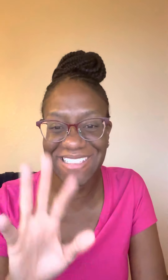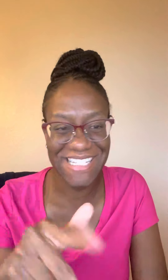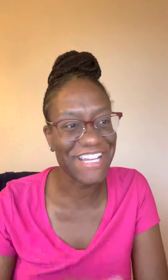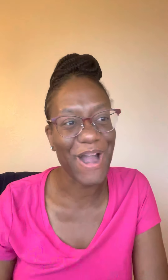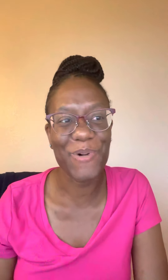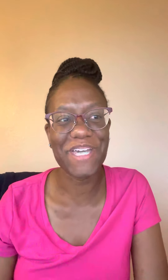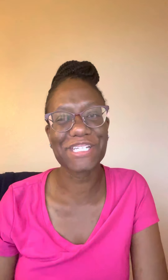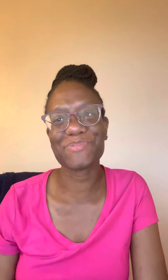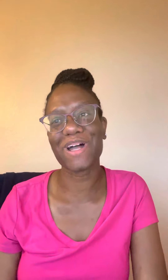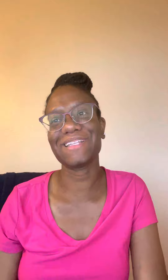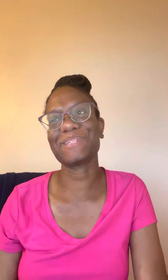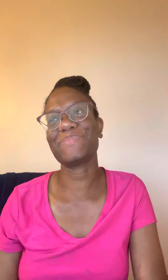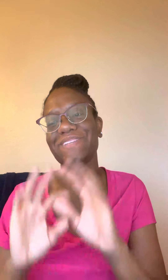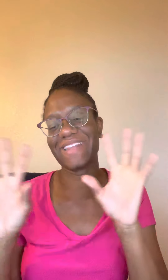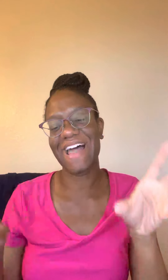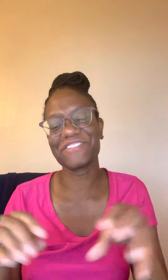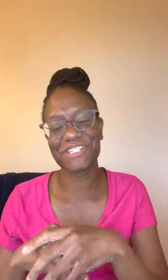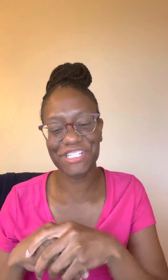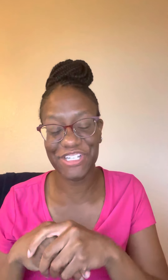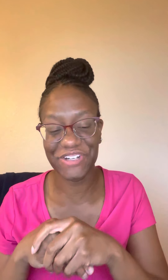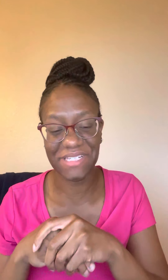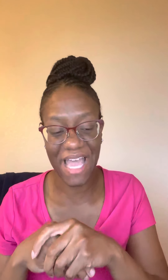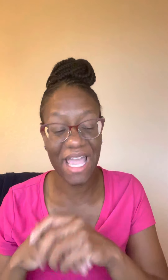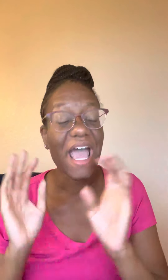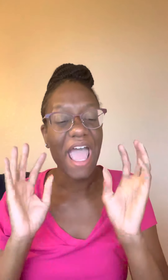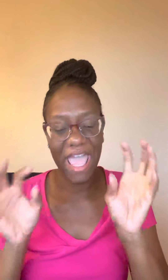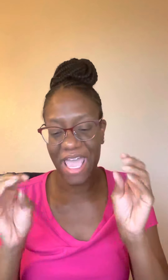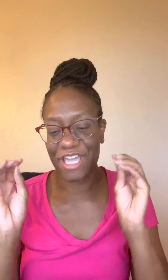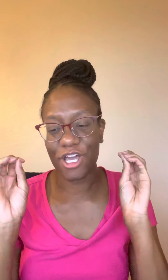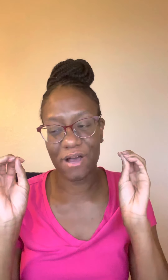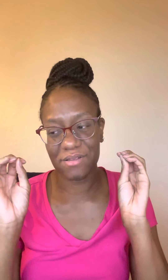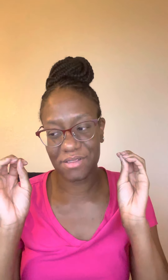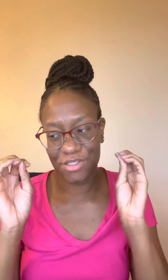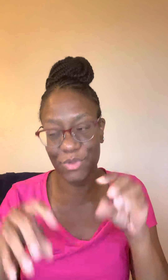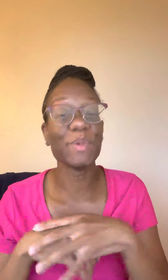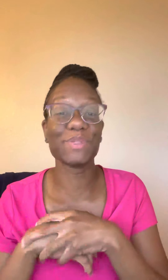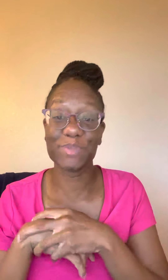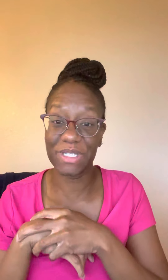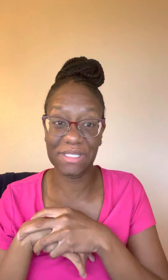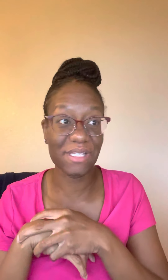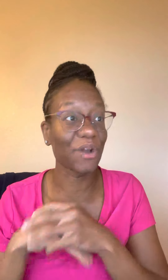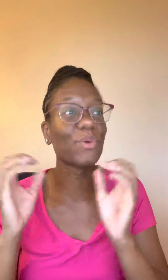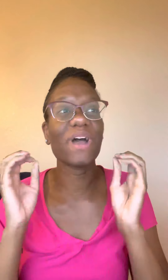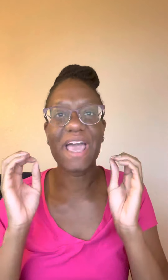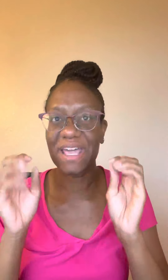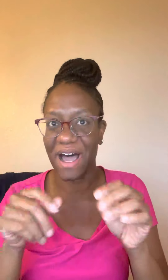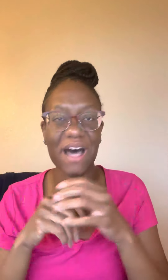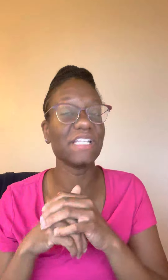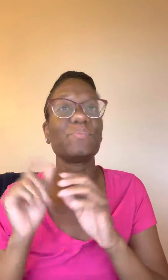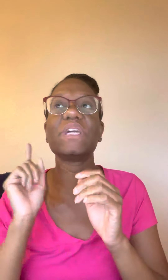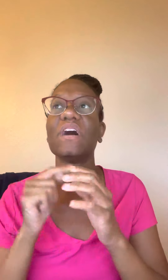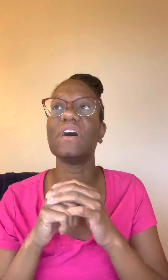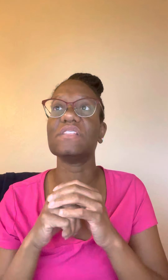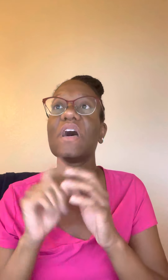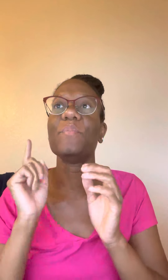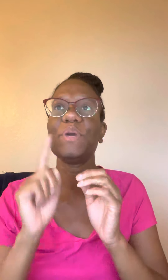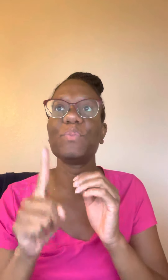wanted to share. I hope that just brought a little bit of laughter into your day and to remember to be integral and honest because people